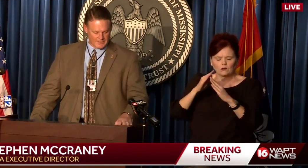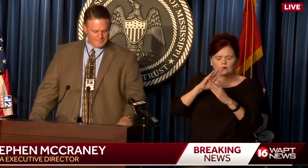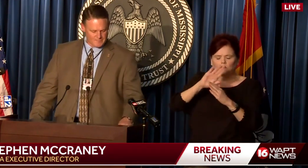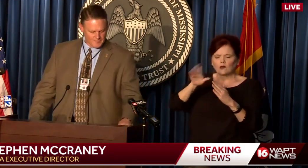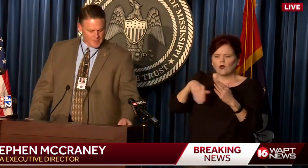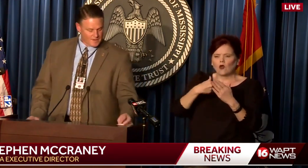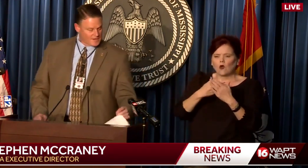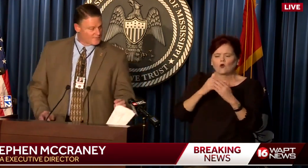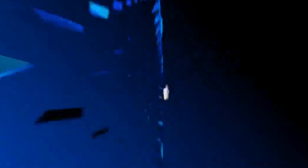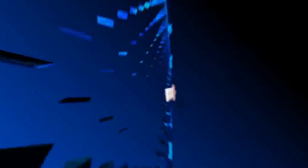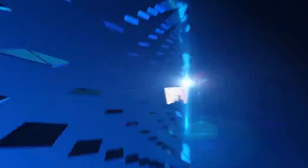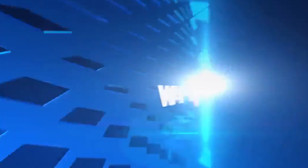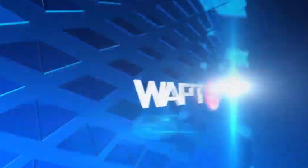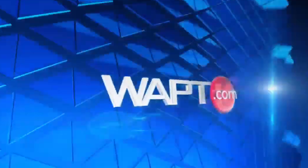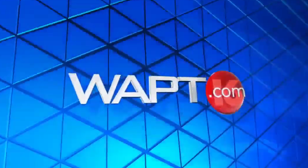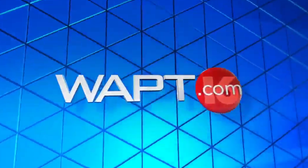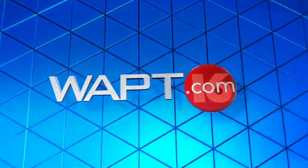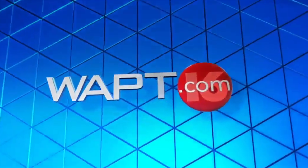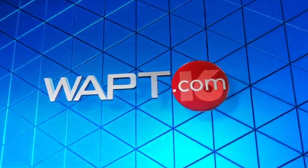in the state.